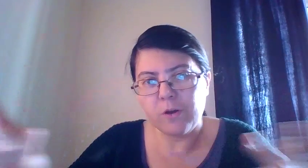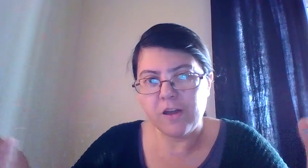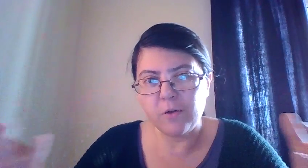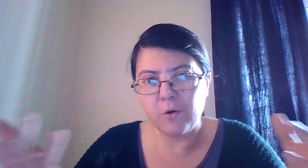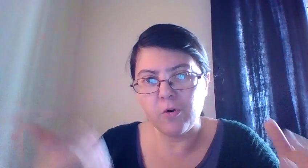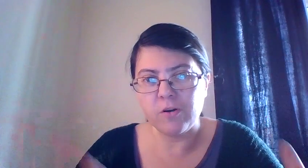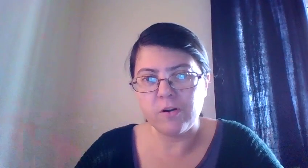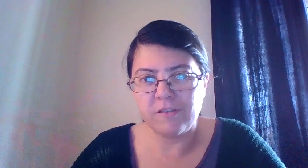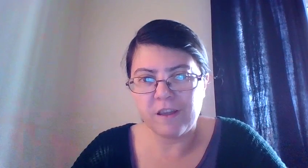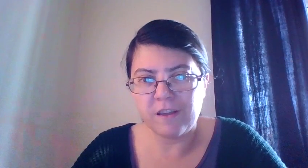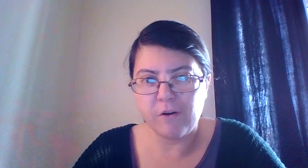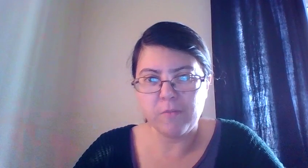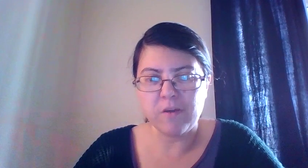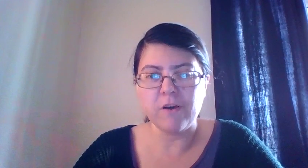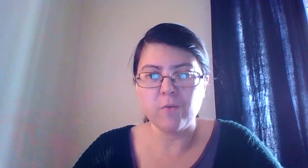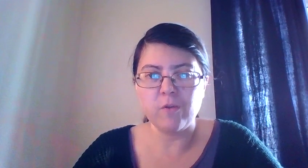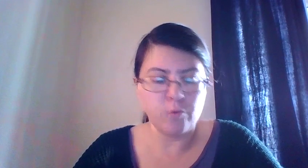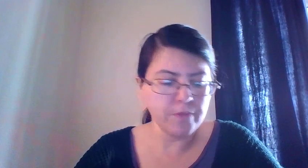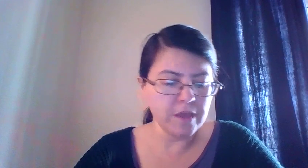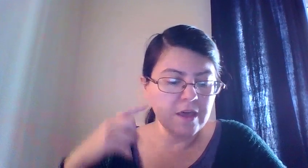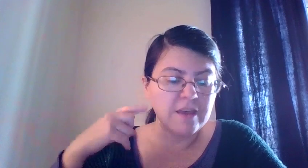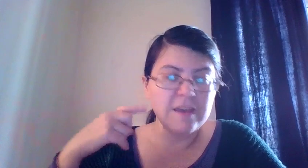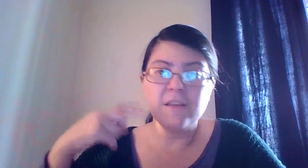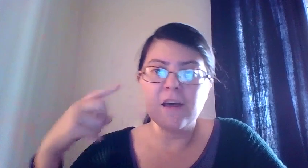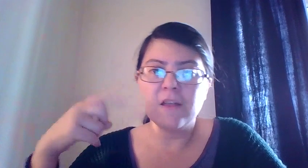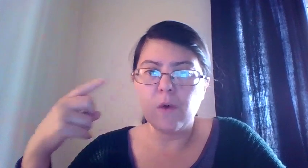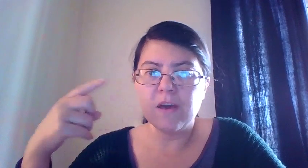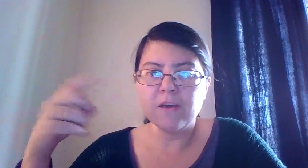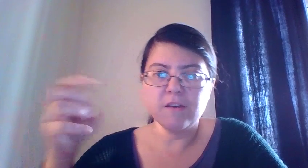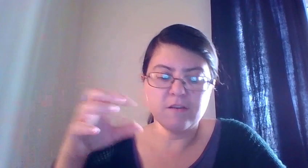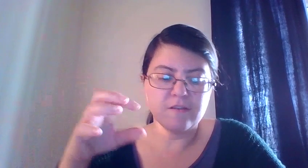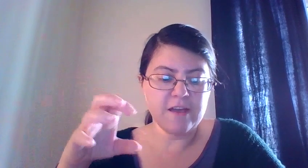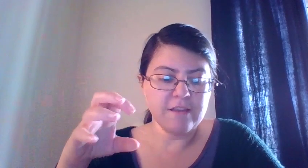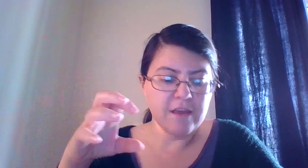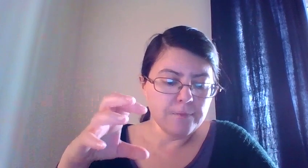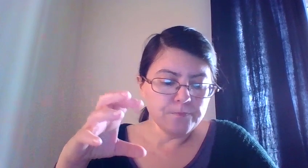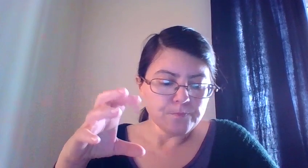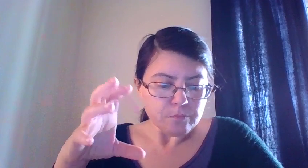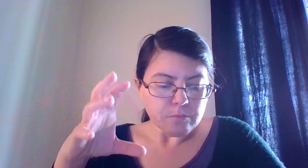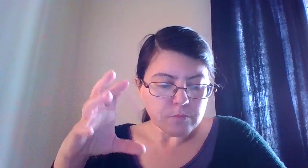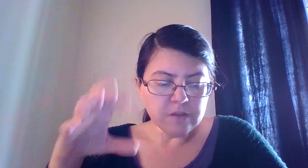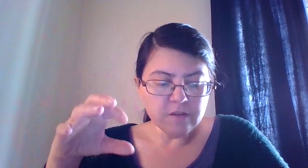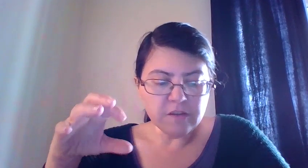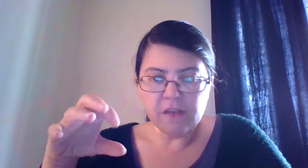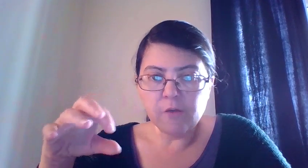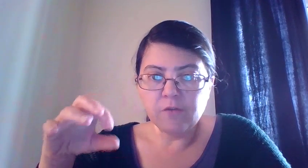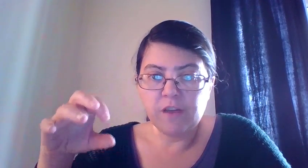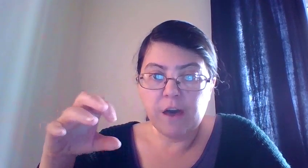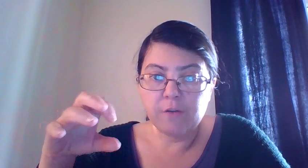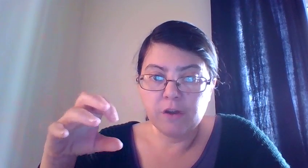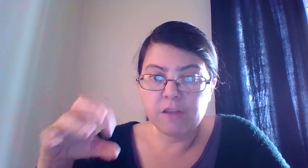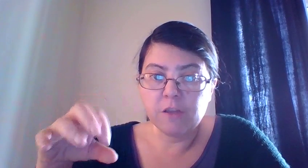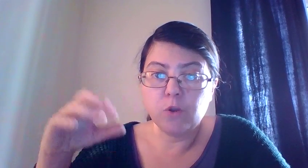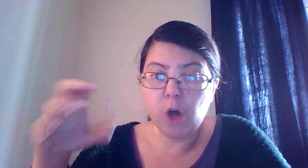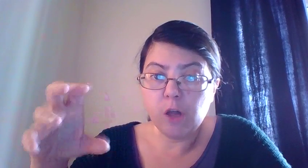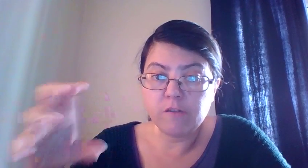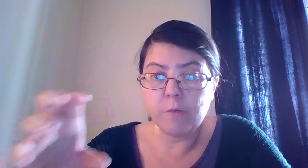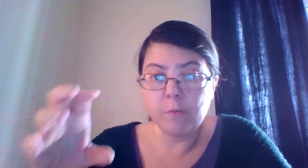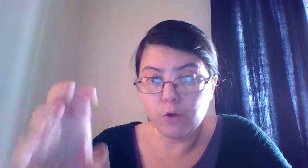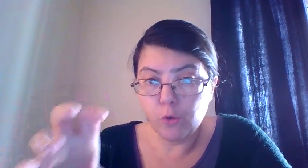is like a very big fight with you. Yet another way is that the six house is the house connected with colleagues, the people you